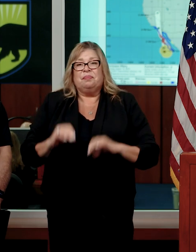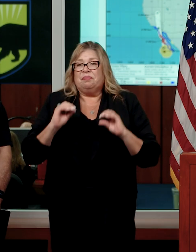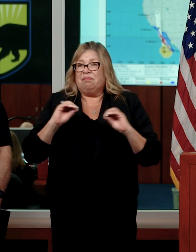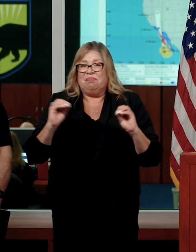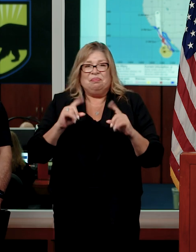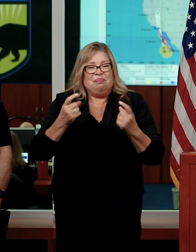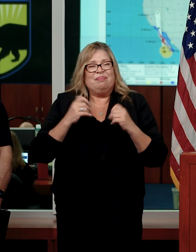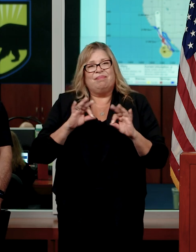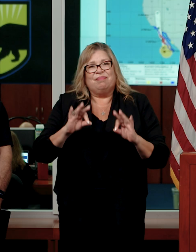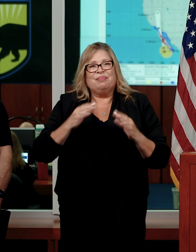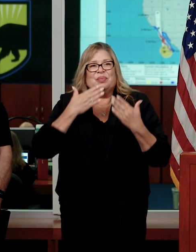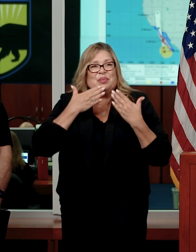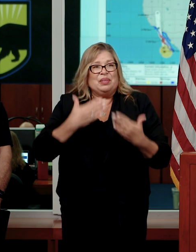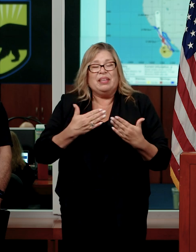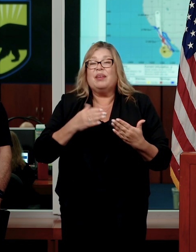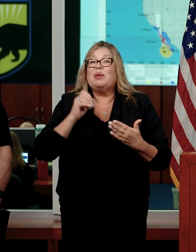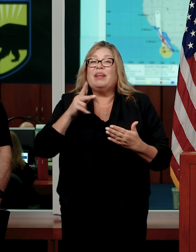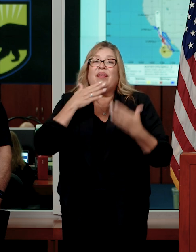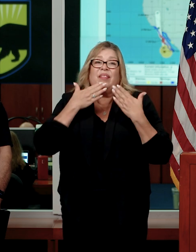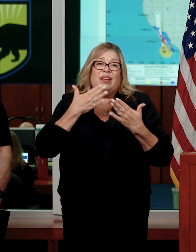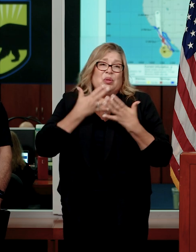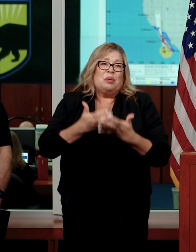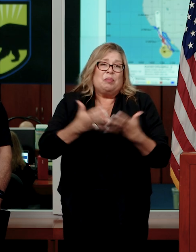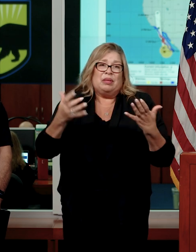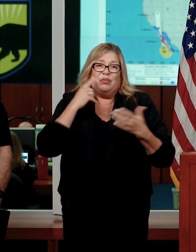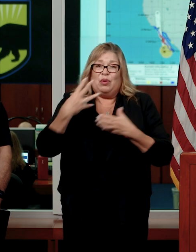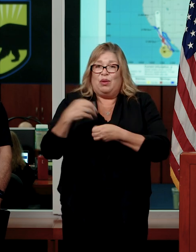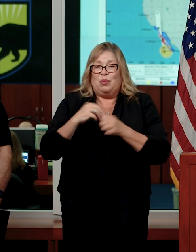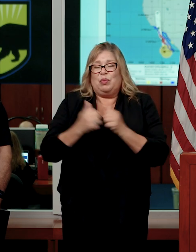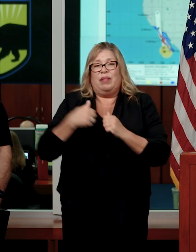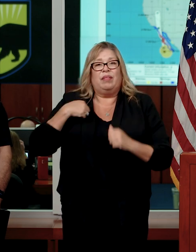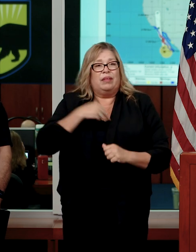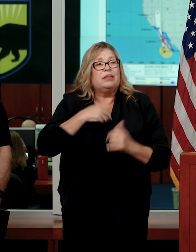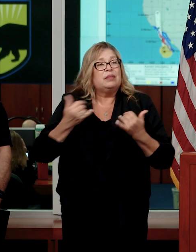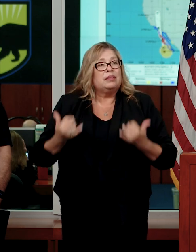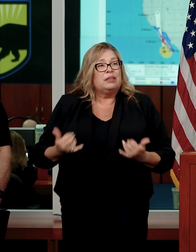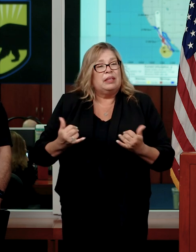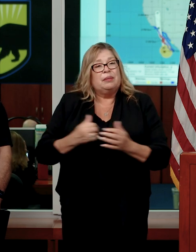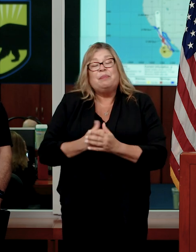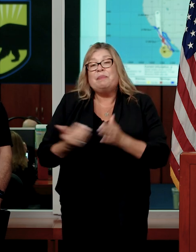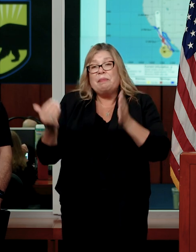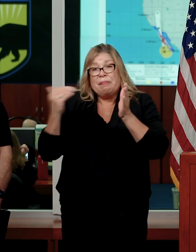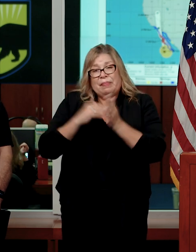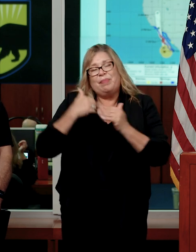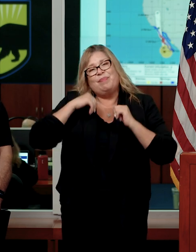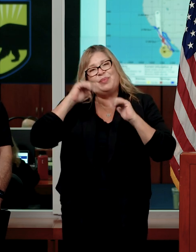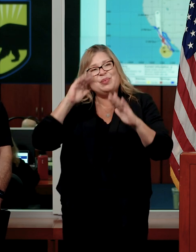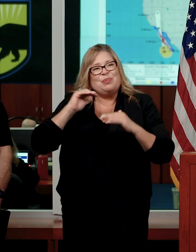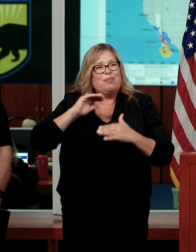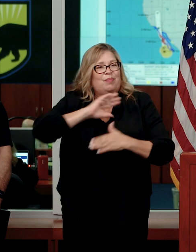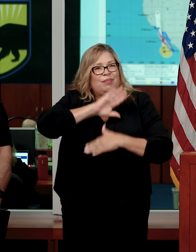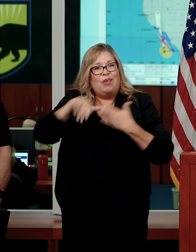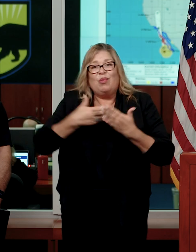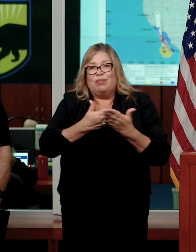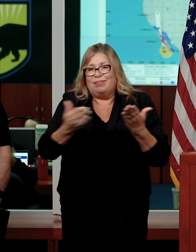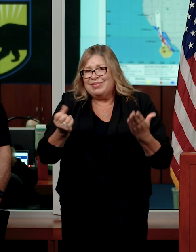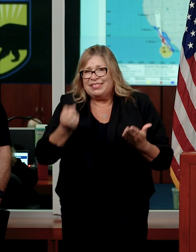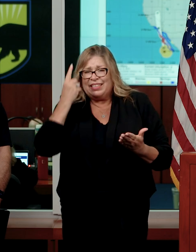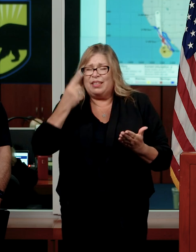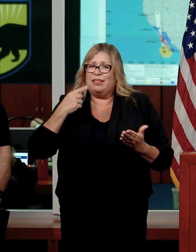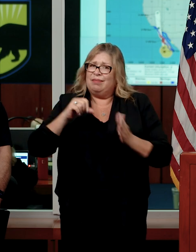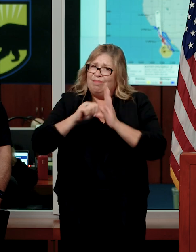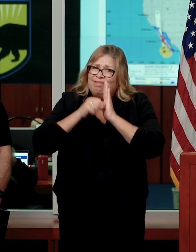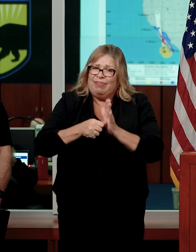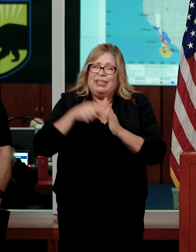Great. All right. Well, thank you so much for joining us today. And, again, I hope that everyone understands we